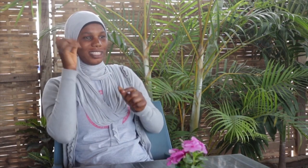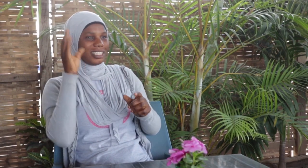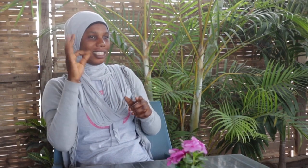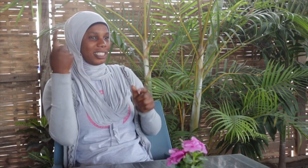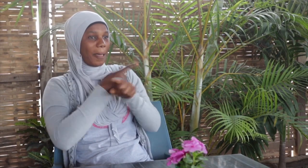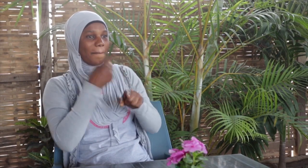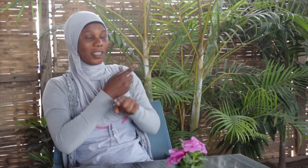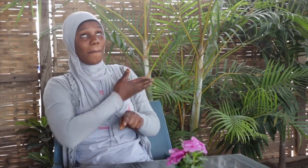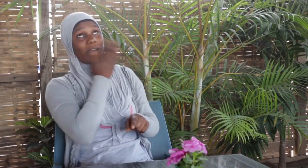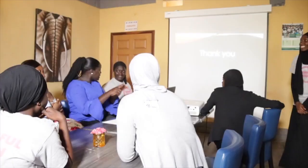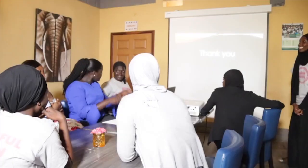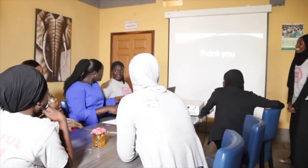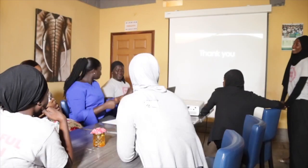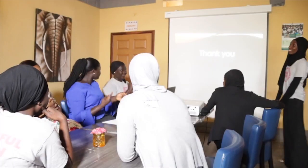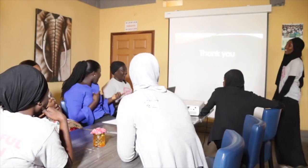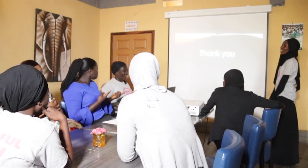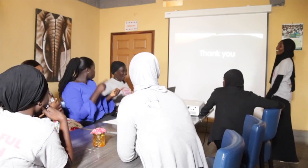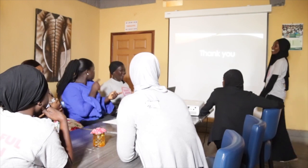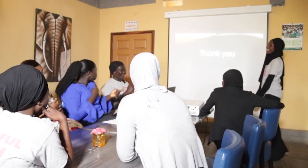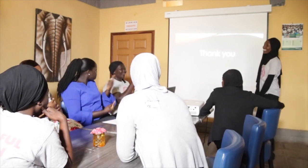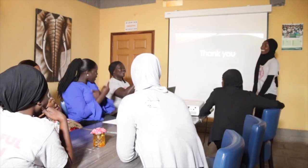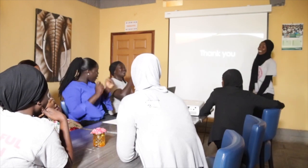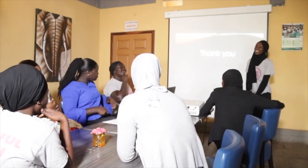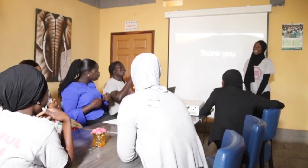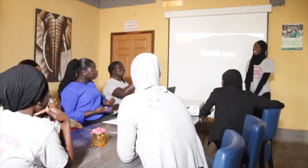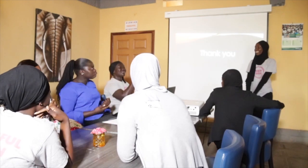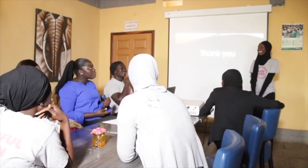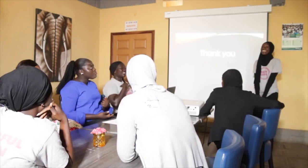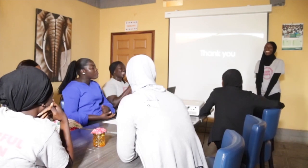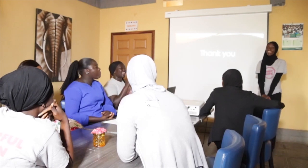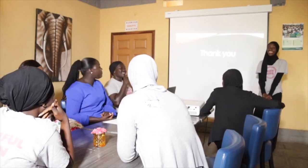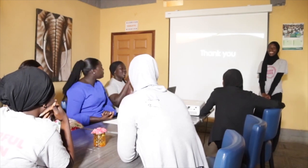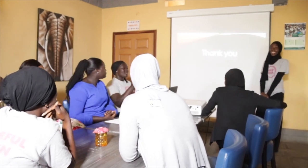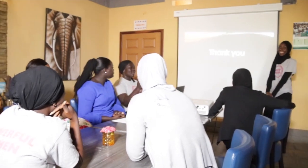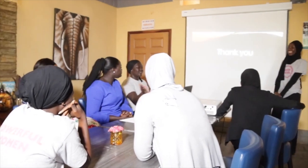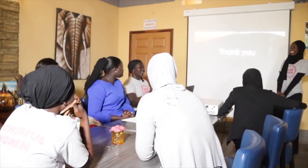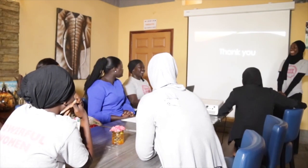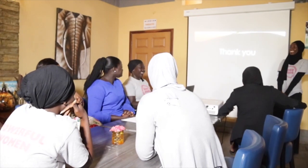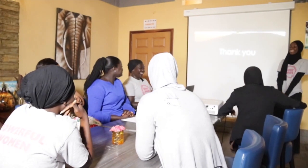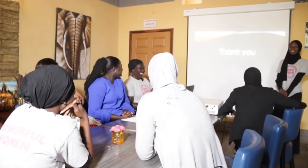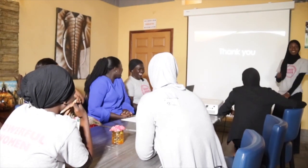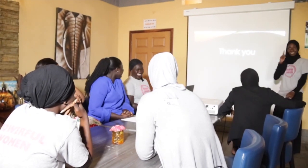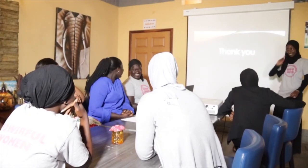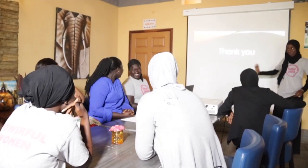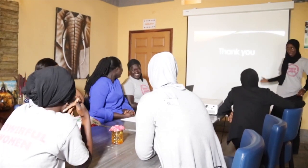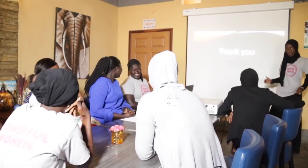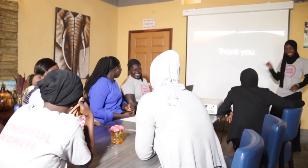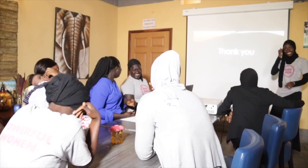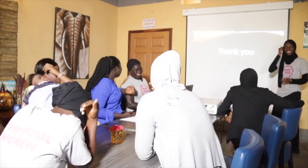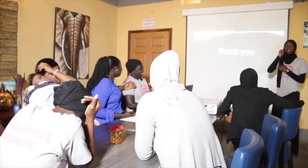explain, some will not have the patient to explain to us. So when they visit the restaurant here, so we share with them, we do things with them, they feel very happy, they feel